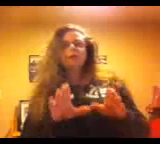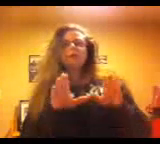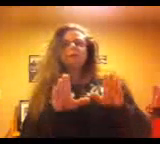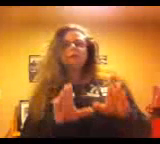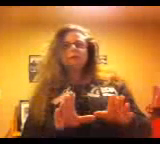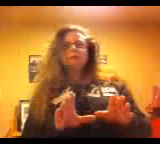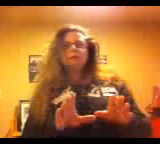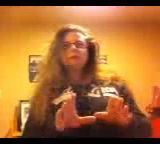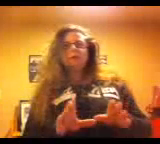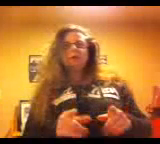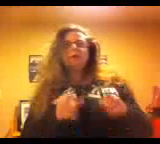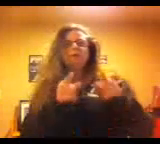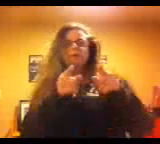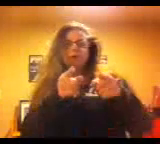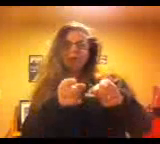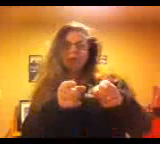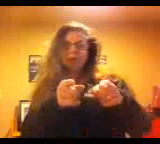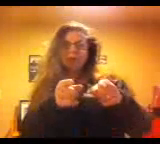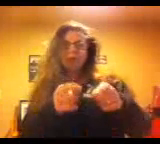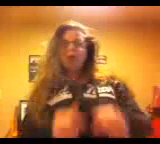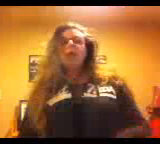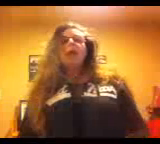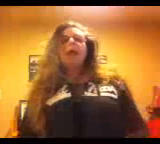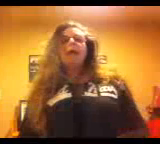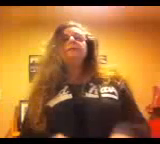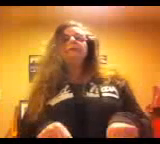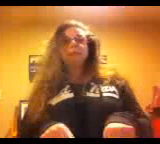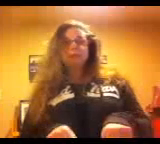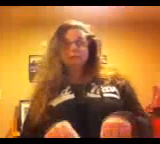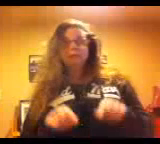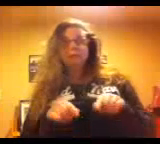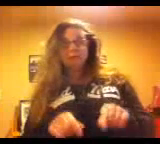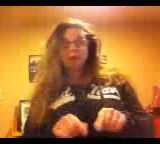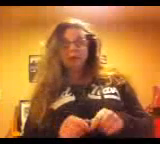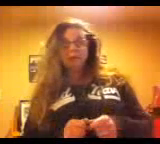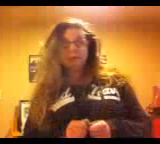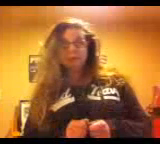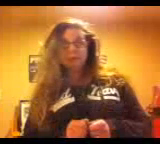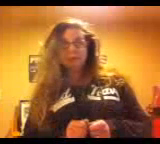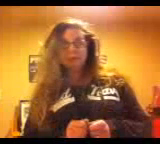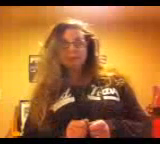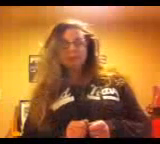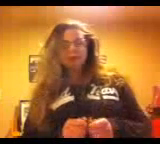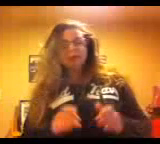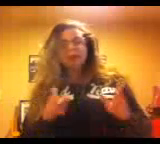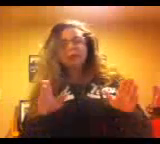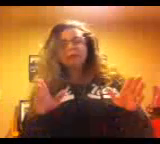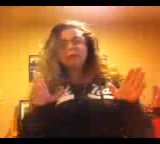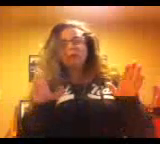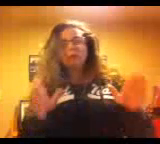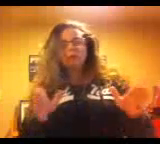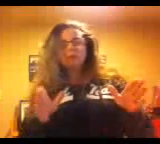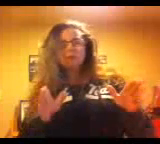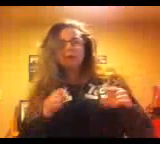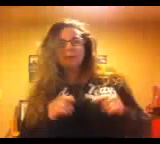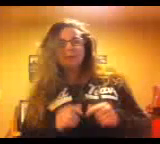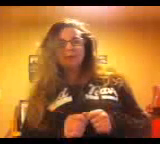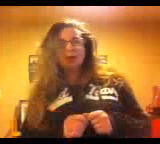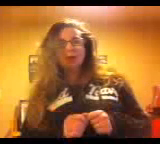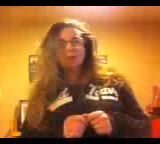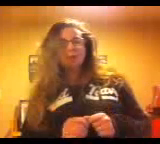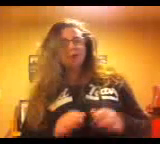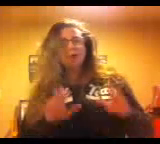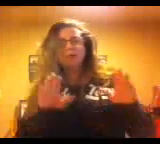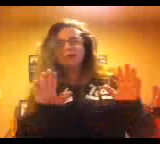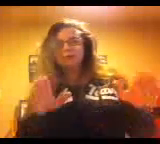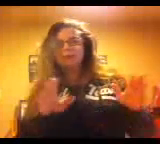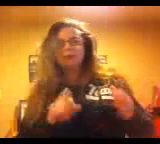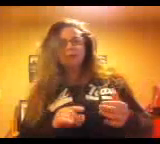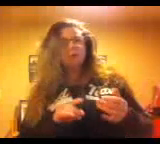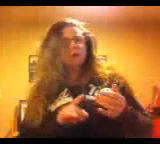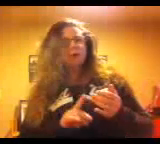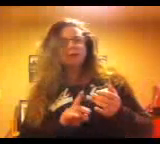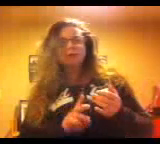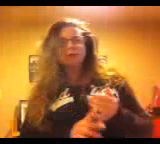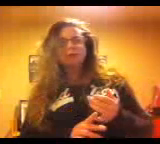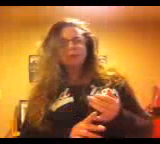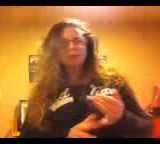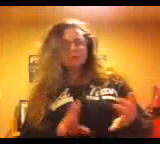exclusively for you and team freedom builders it's a one-stop shop where you can print out all your scripts